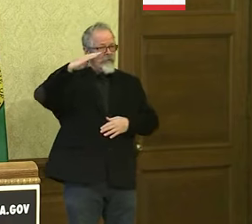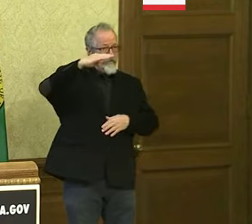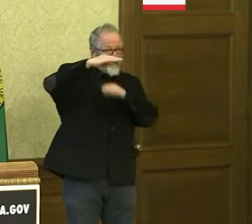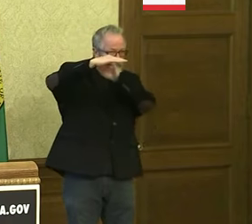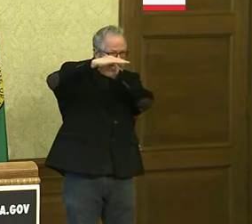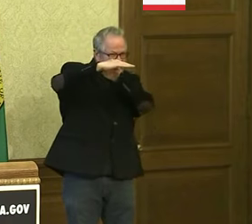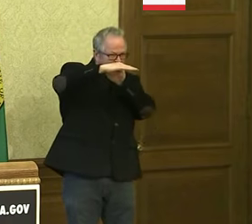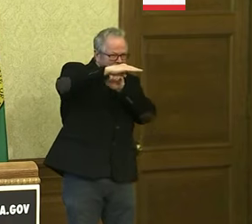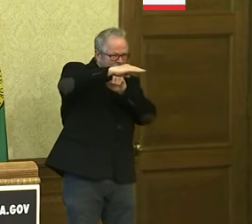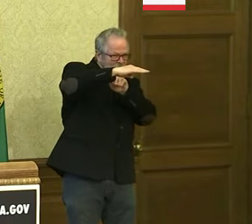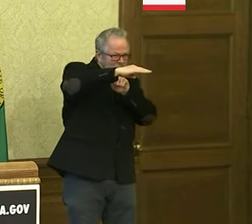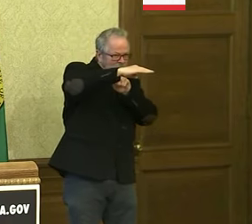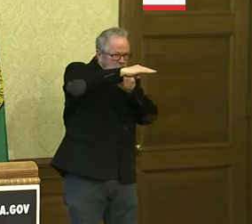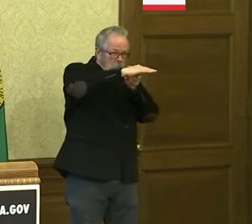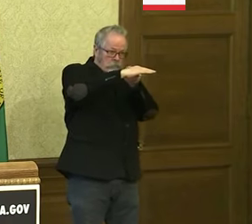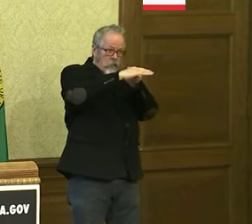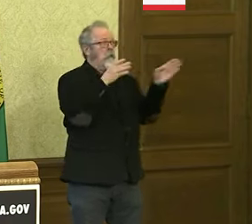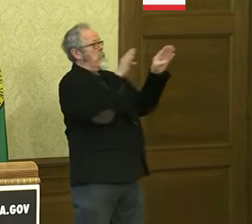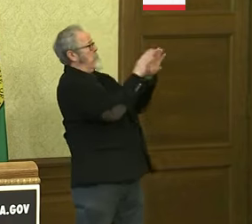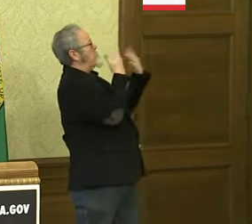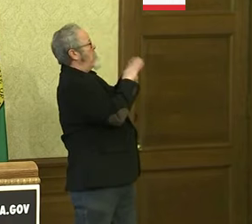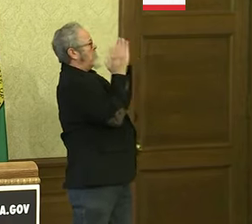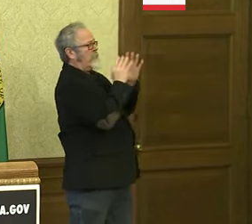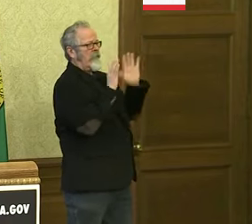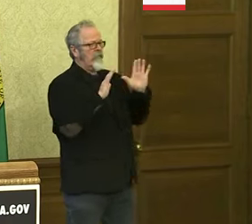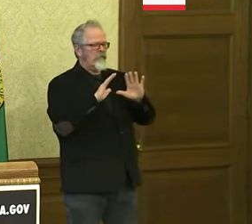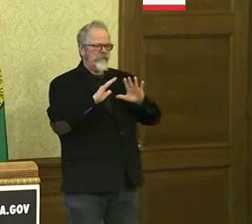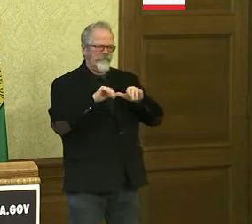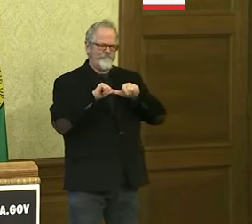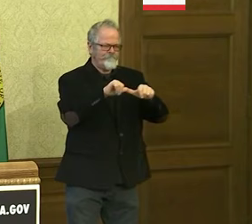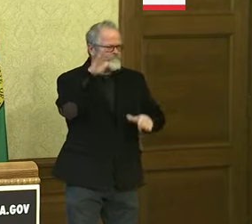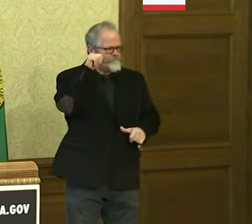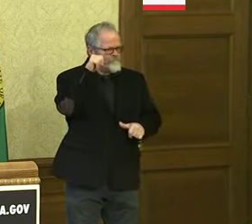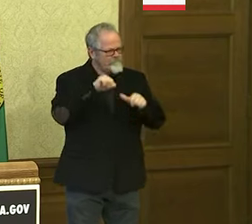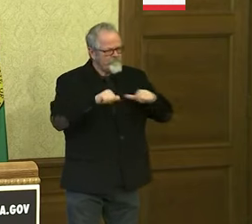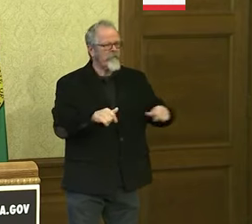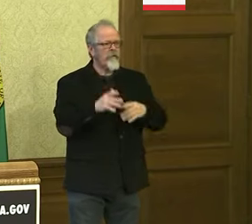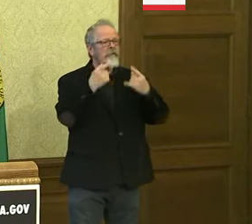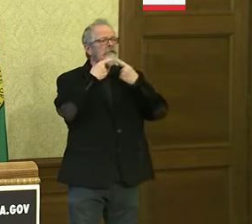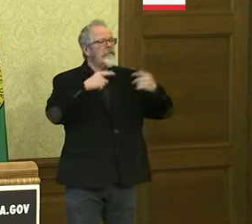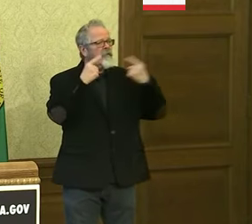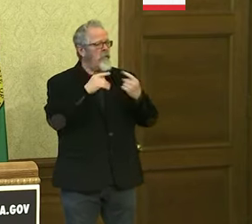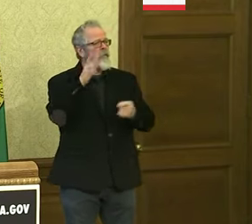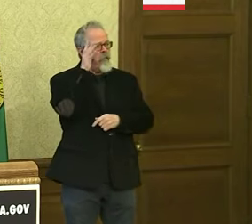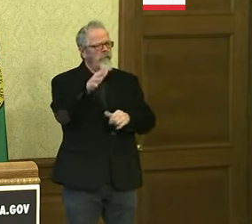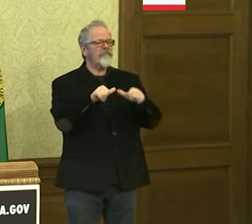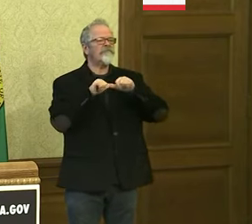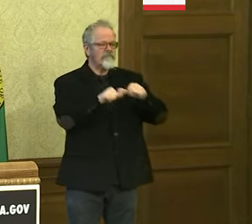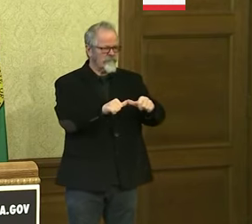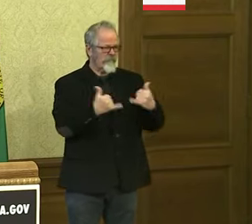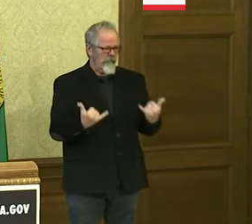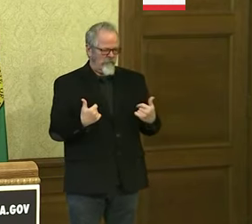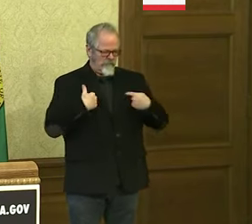schools in our state will be ending, they'll be stopped from providing traditional in-person instruction